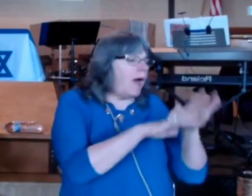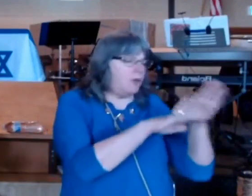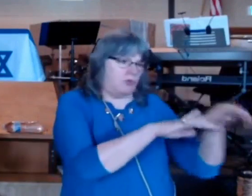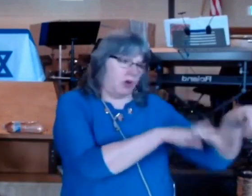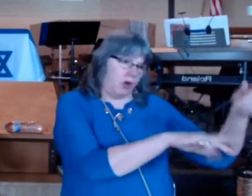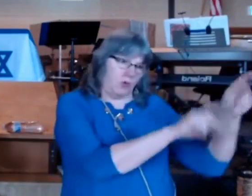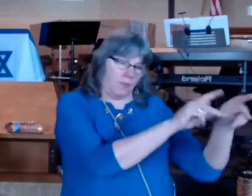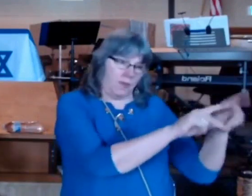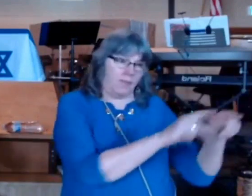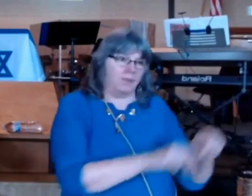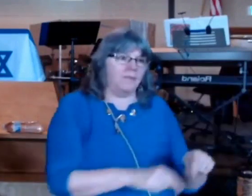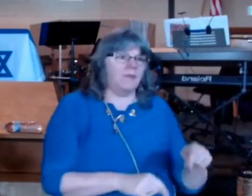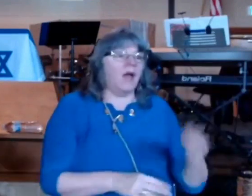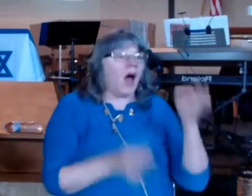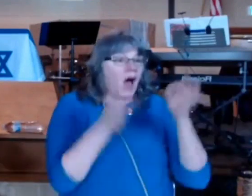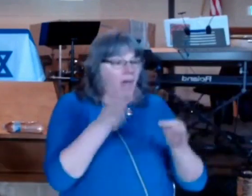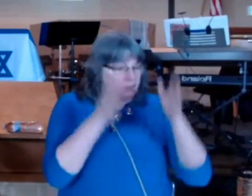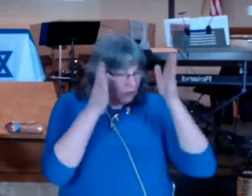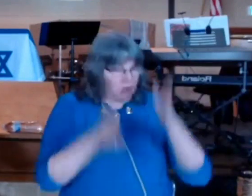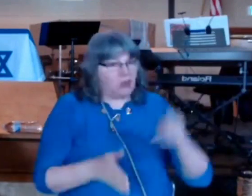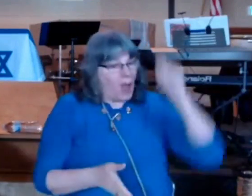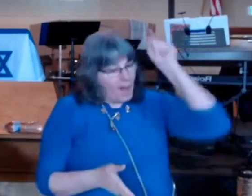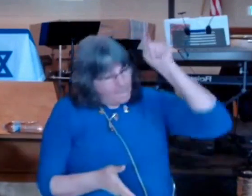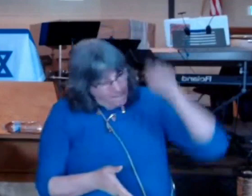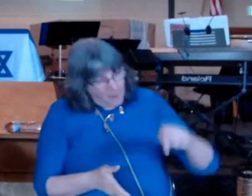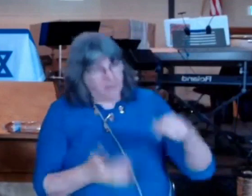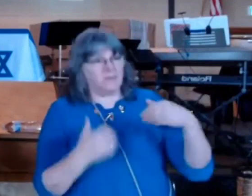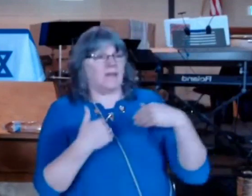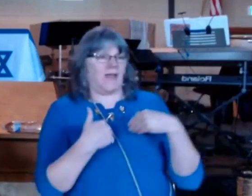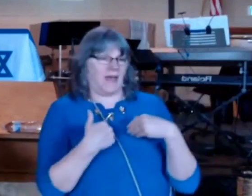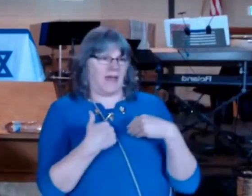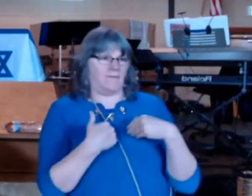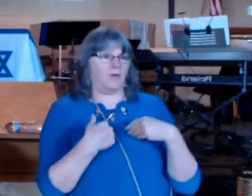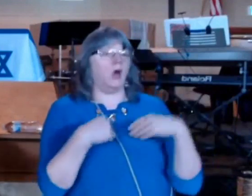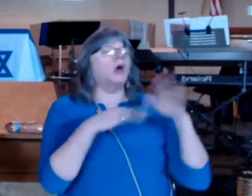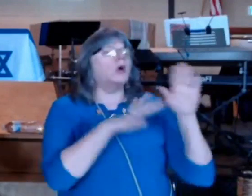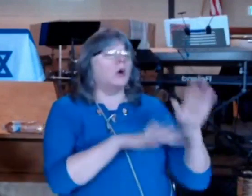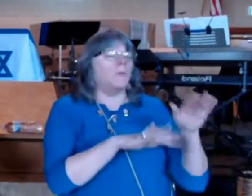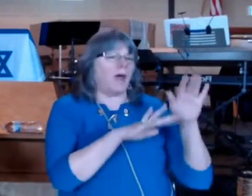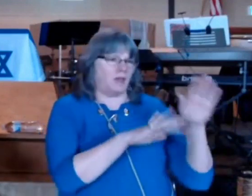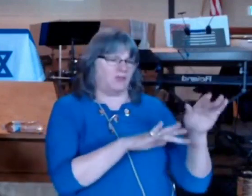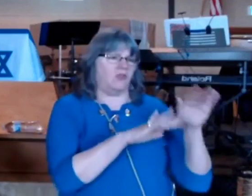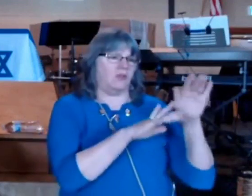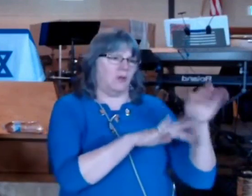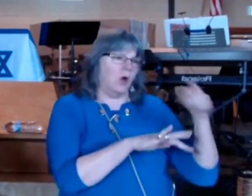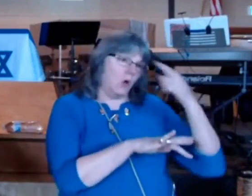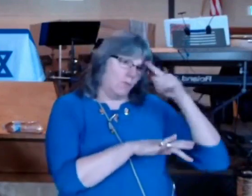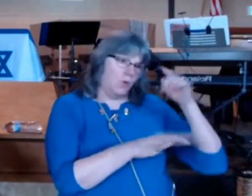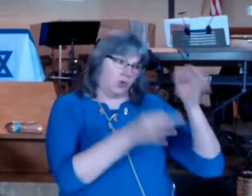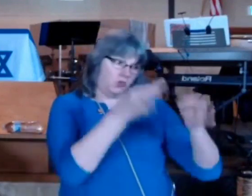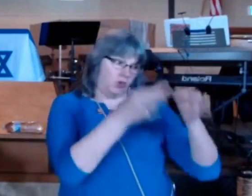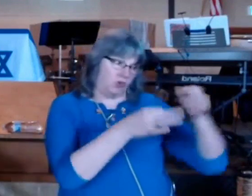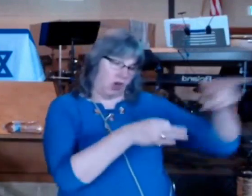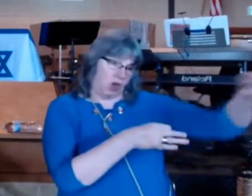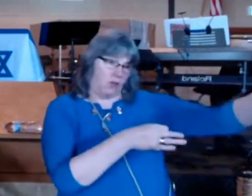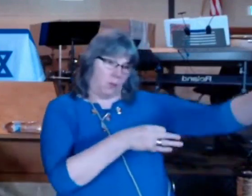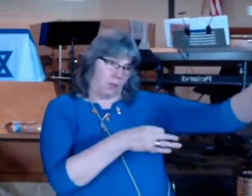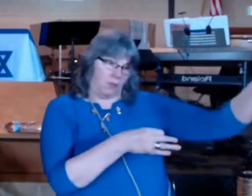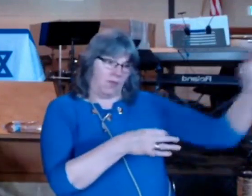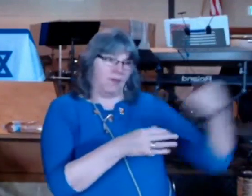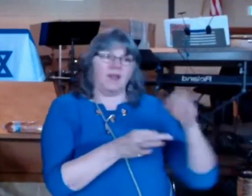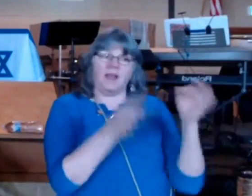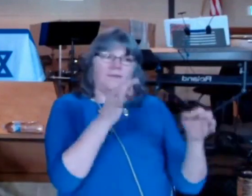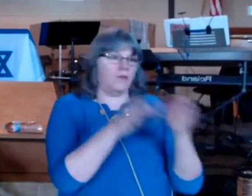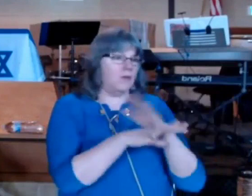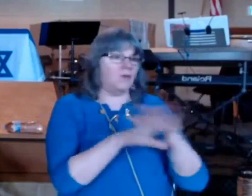the tabu says a judge cannot find within himself the sin of the person he judges is unfit to judge